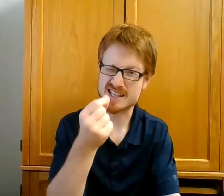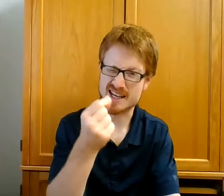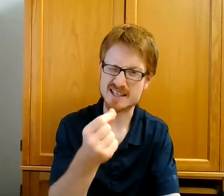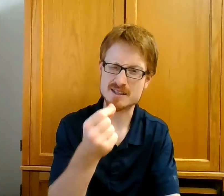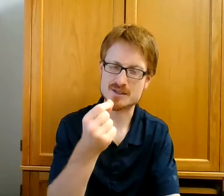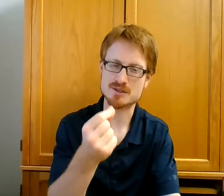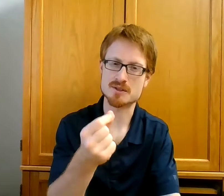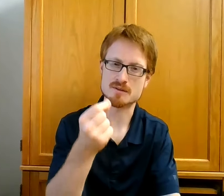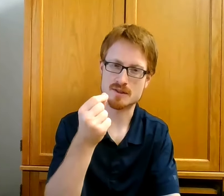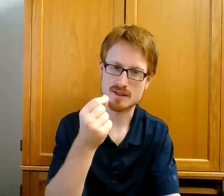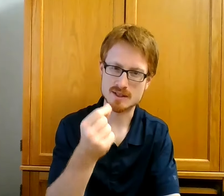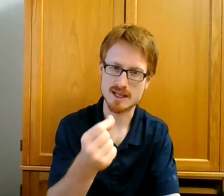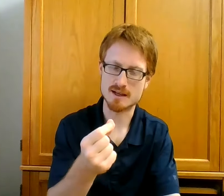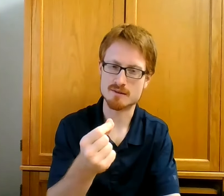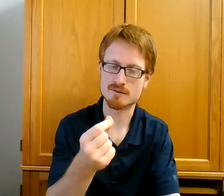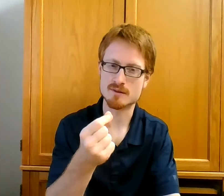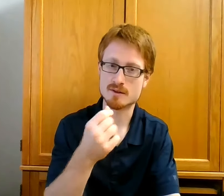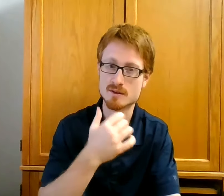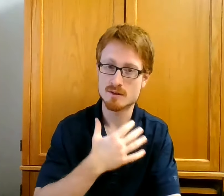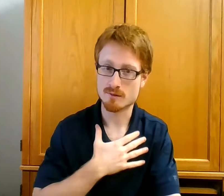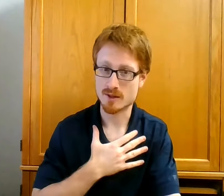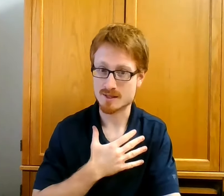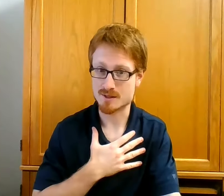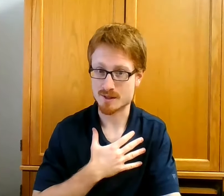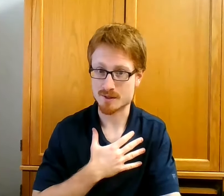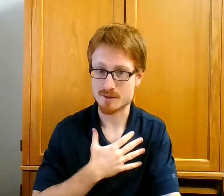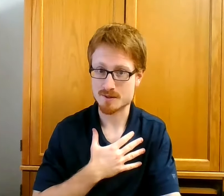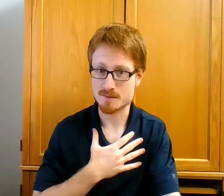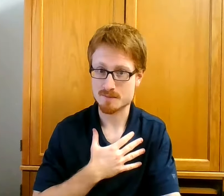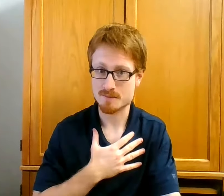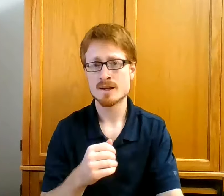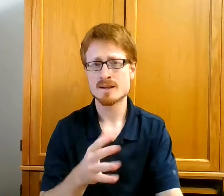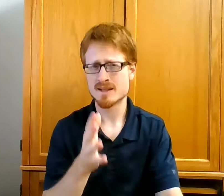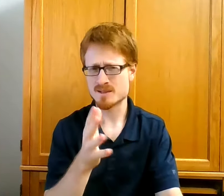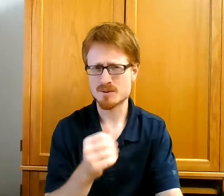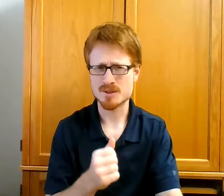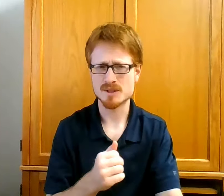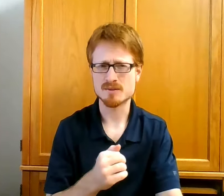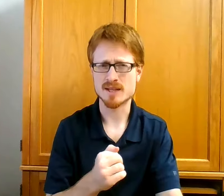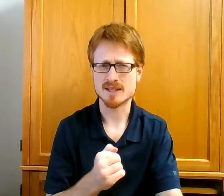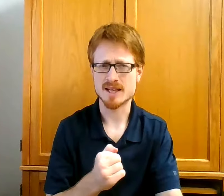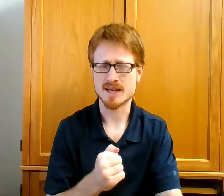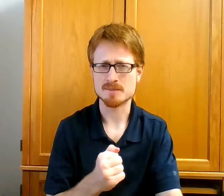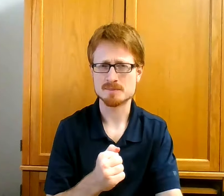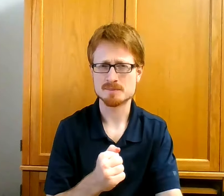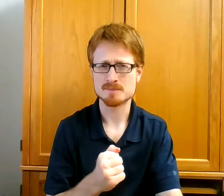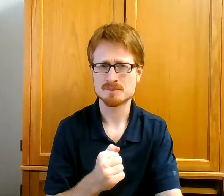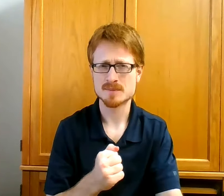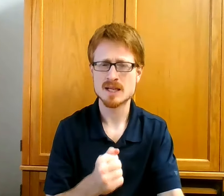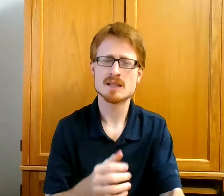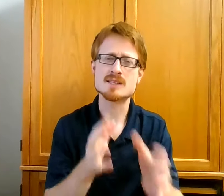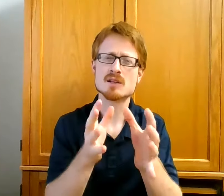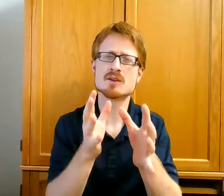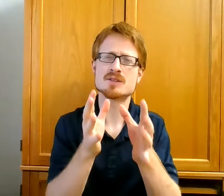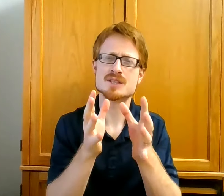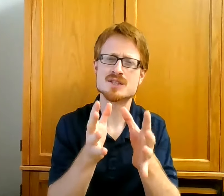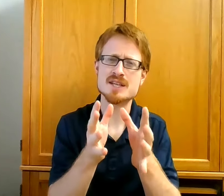undeserved love for us sinners. Let's learn to live like that. Let's learn to see